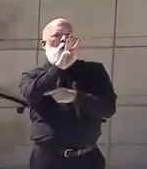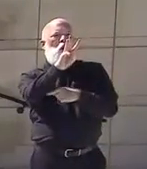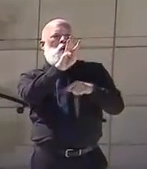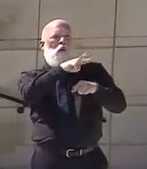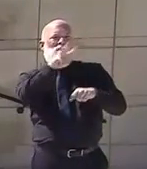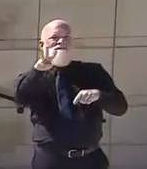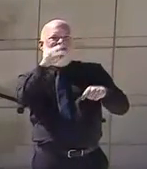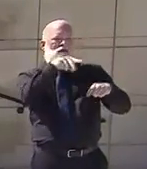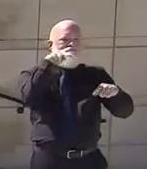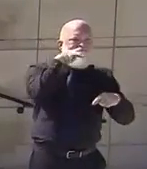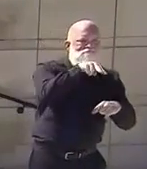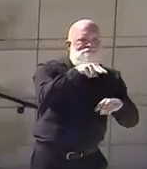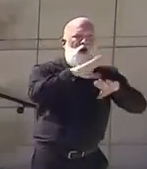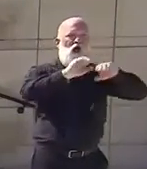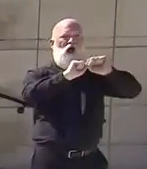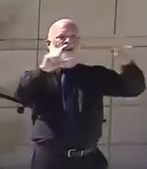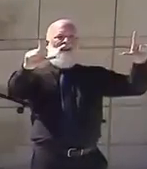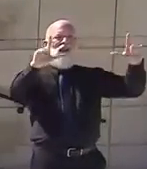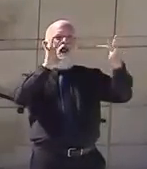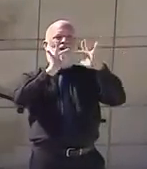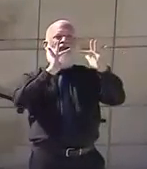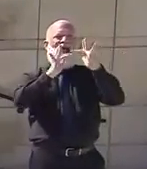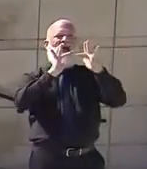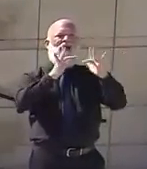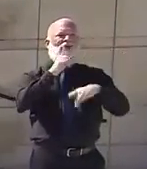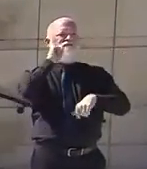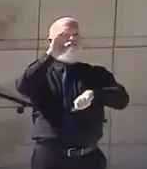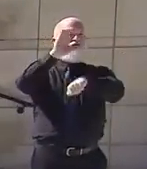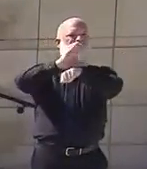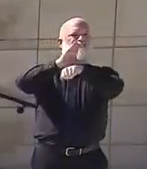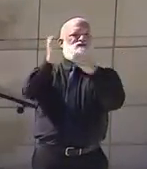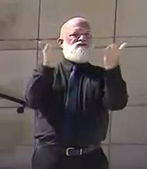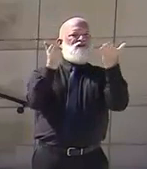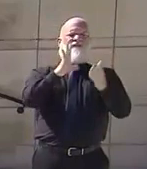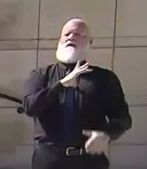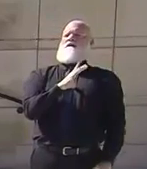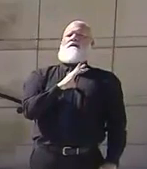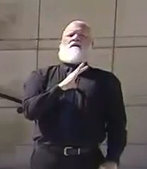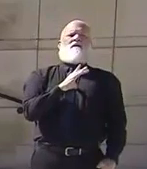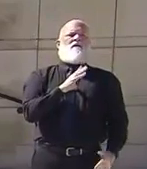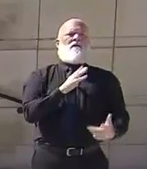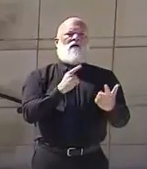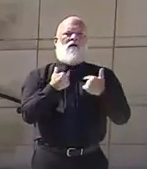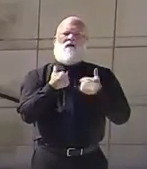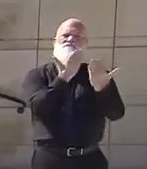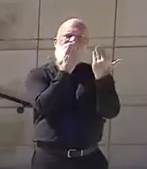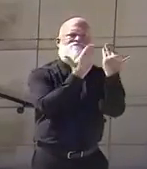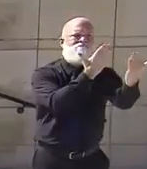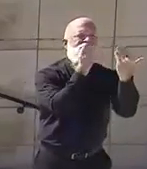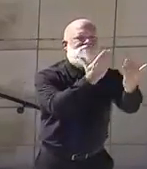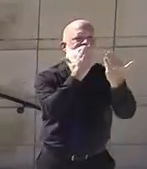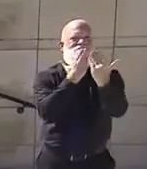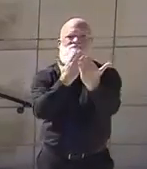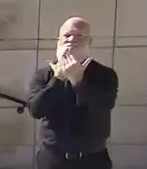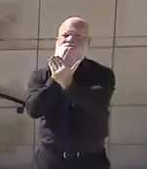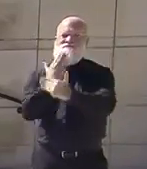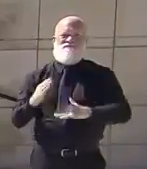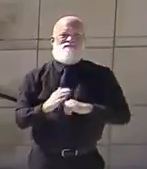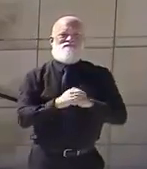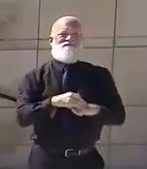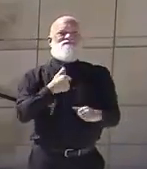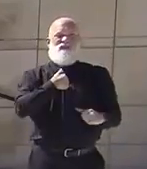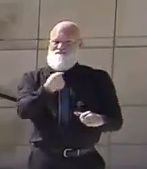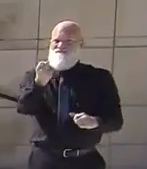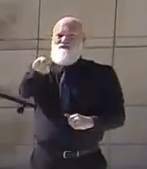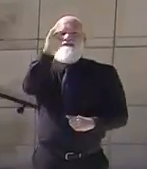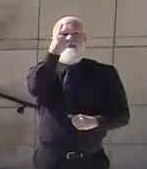I am so thankful for you all, and I know many of you that is a painful decision that you had to make, and